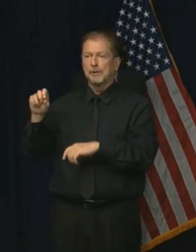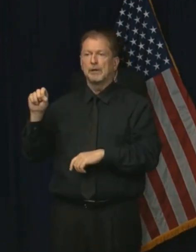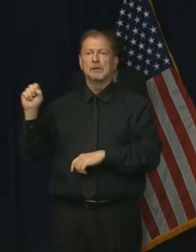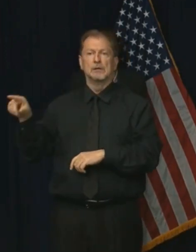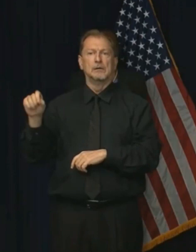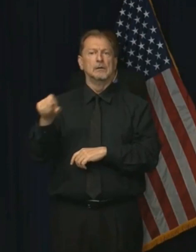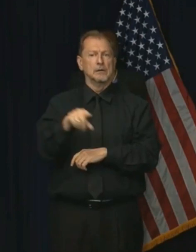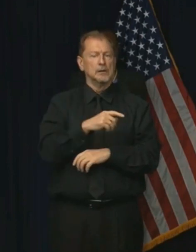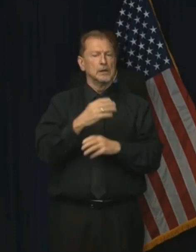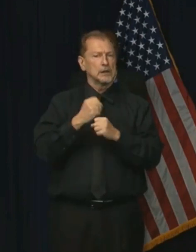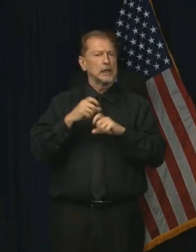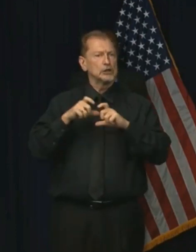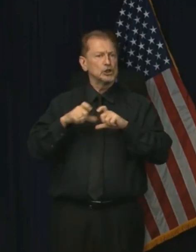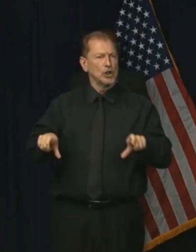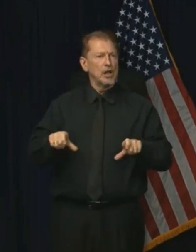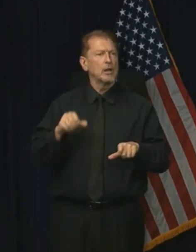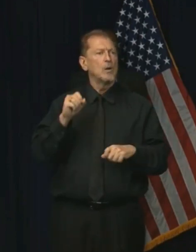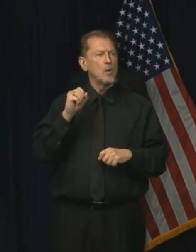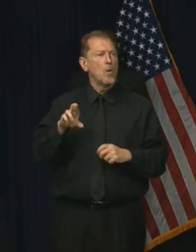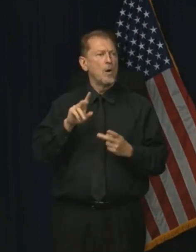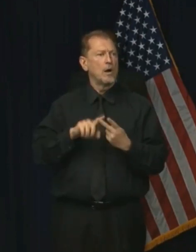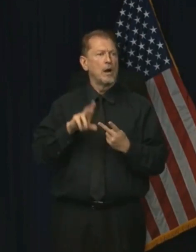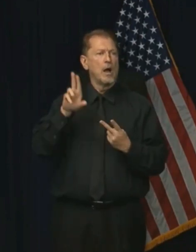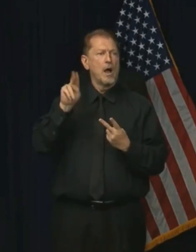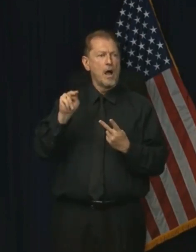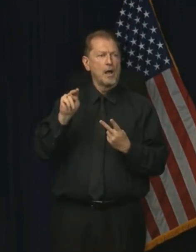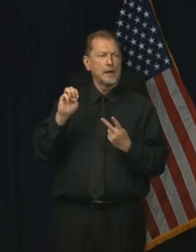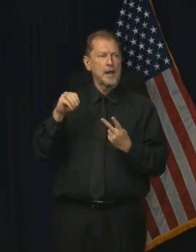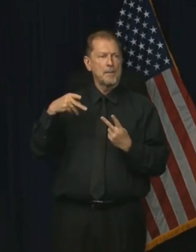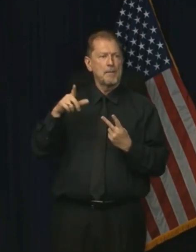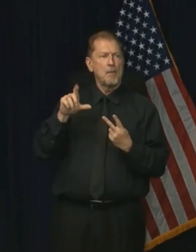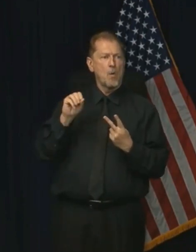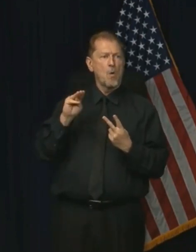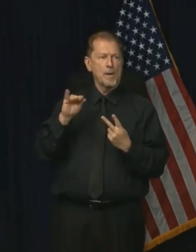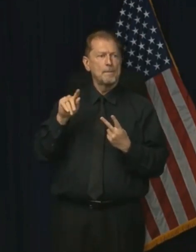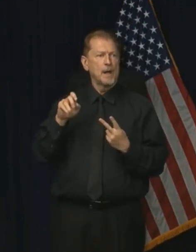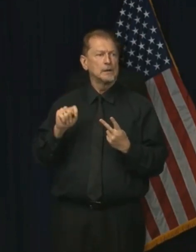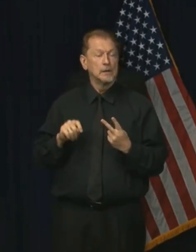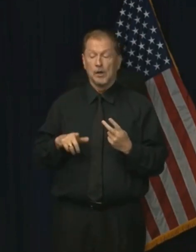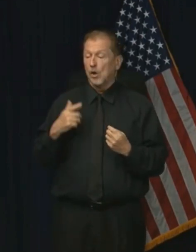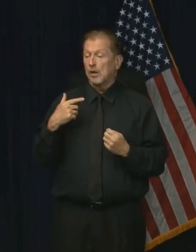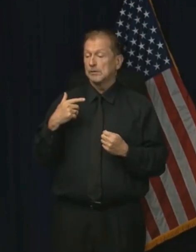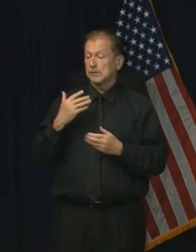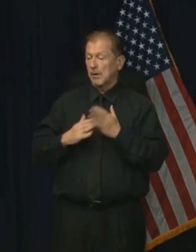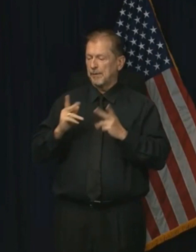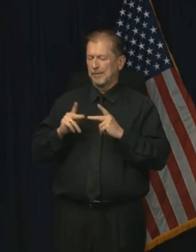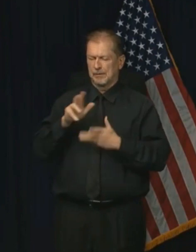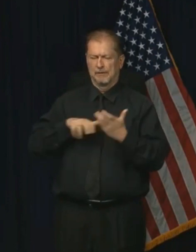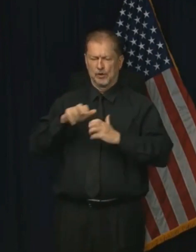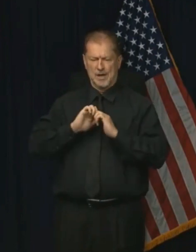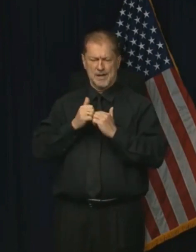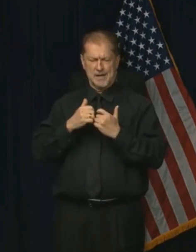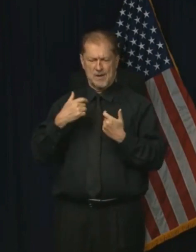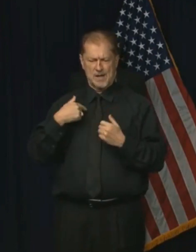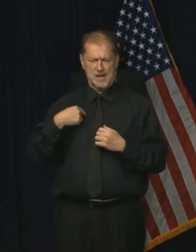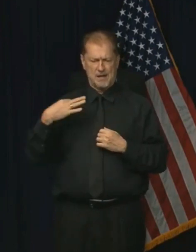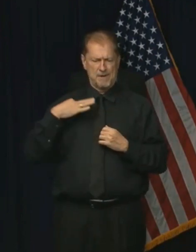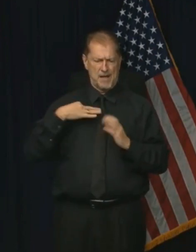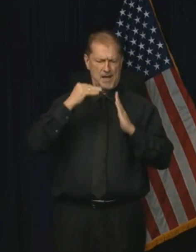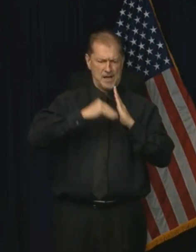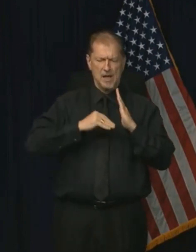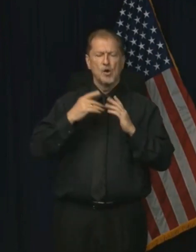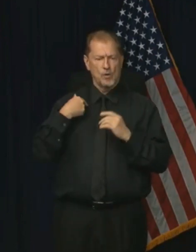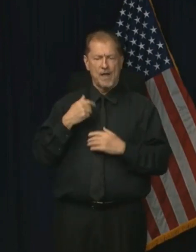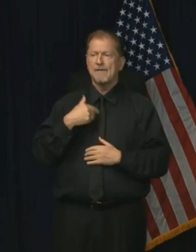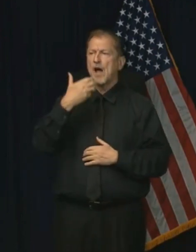stimulus check or an unemployment claim. So we're happy to work with people if they don't fully understand. We have a